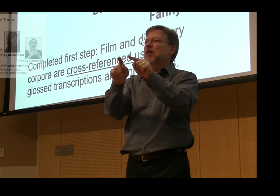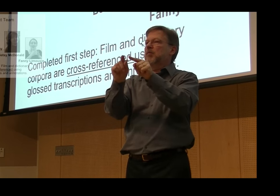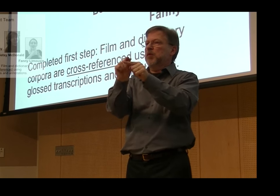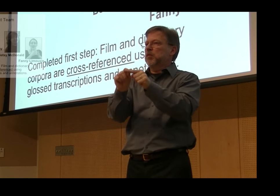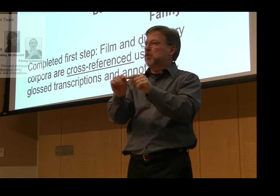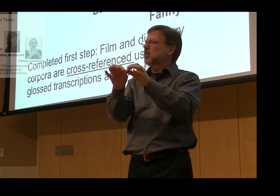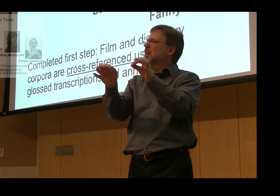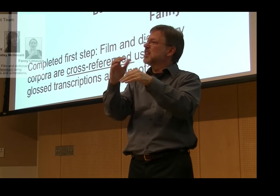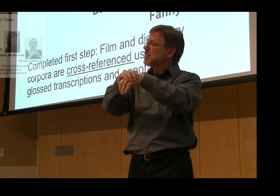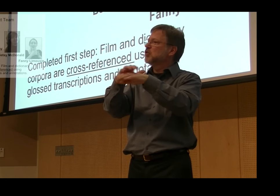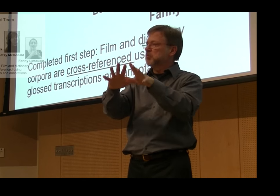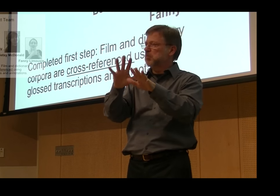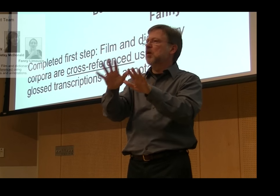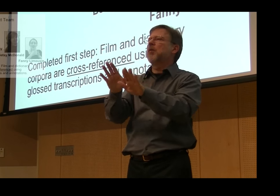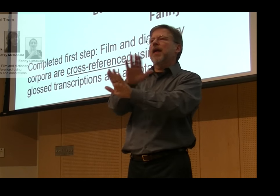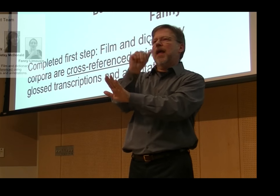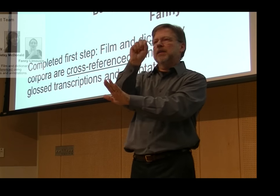provided in this database annotations.